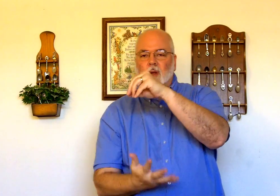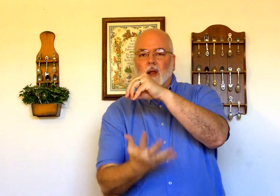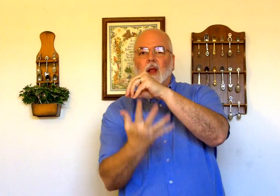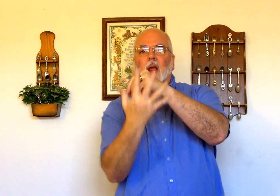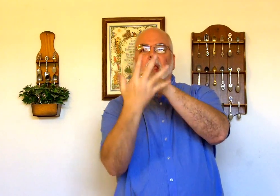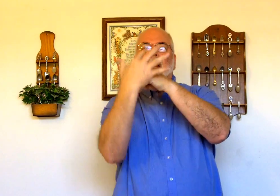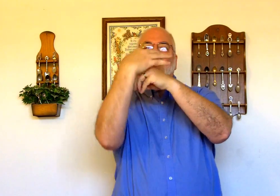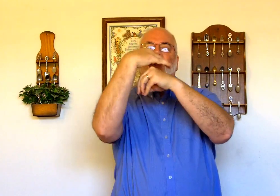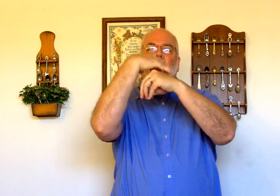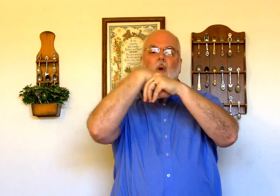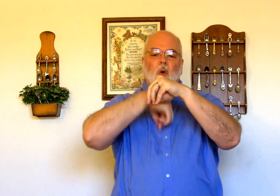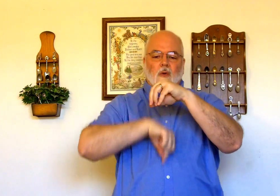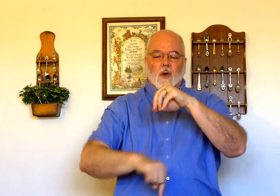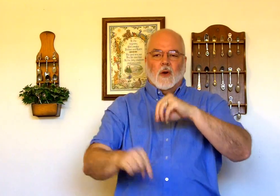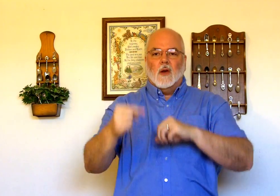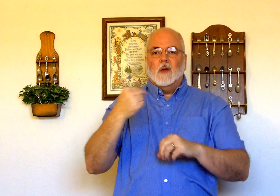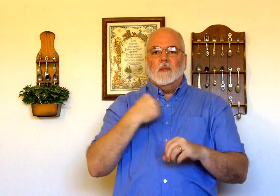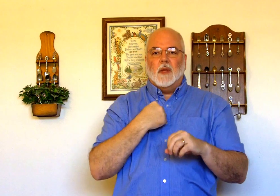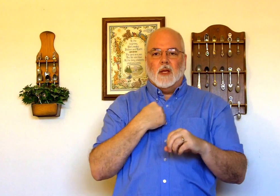and it's going to go over me